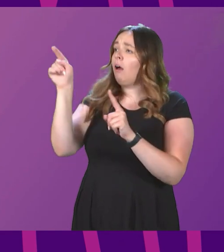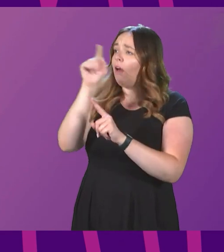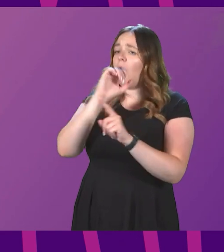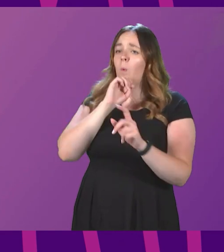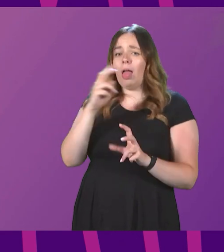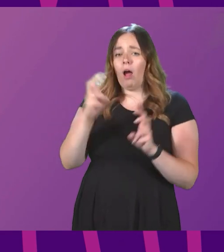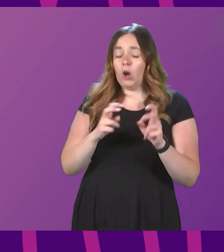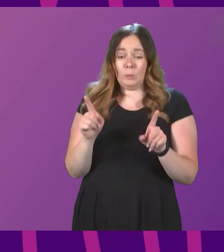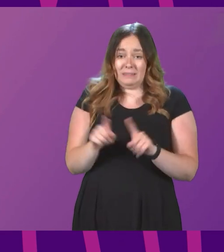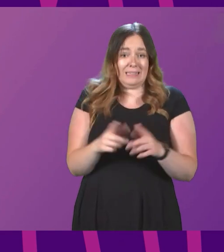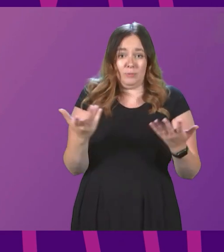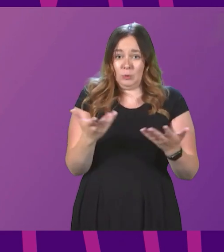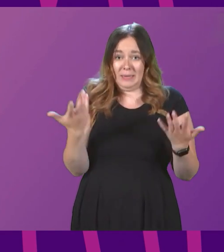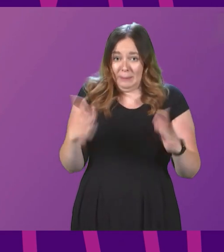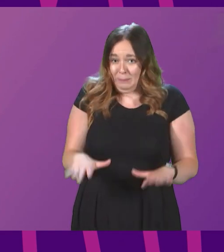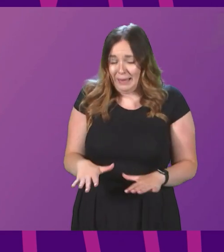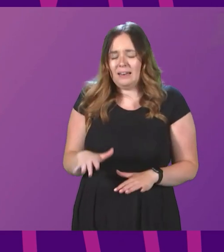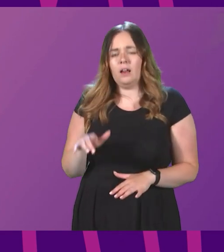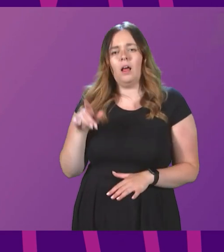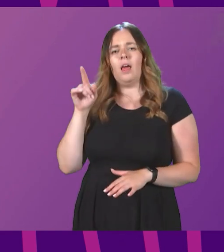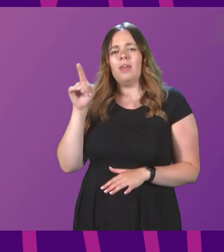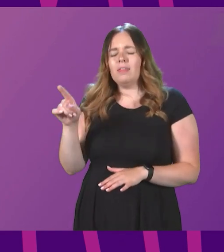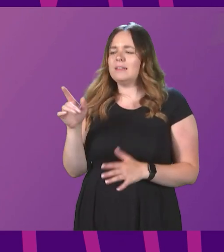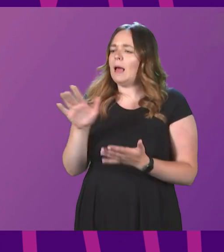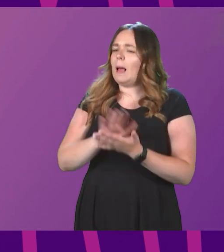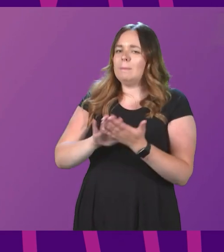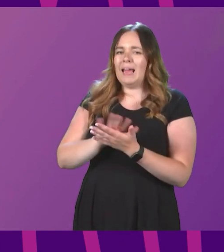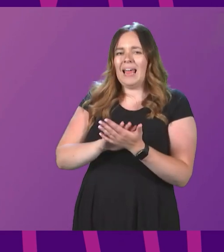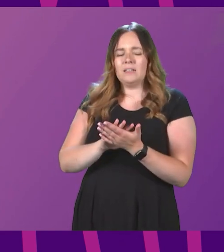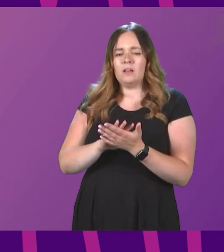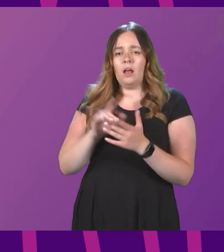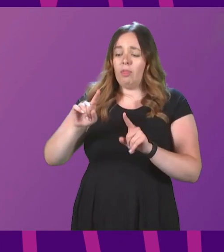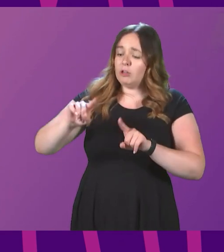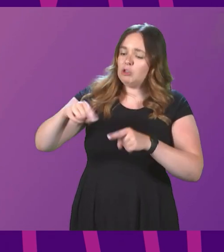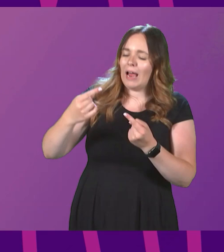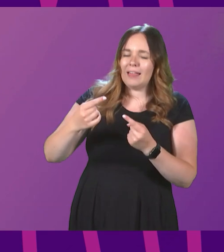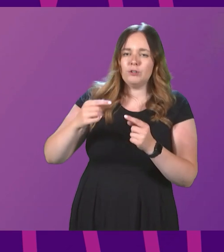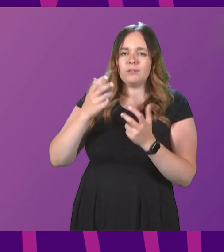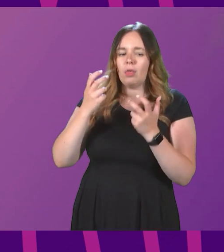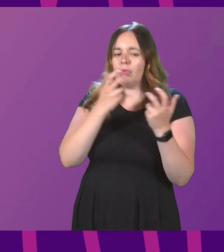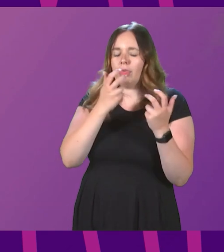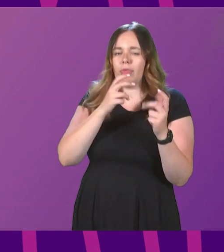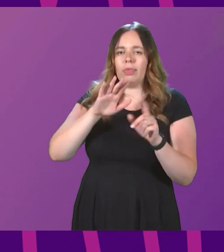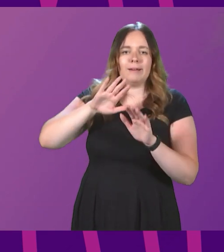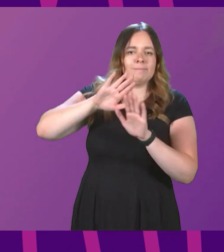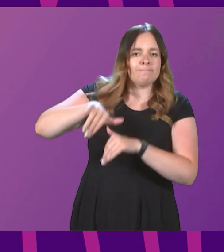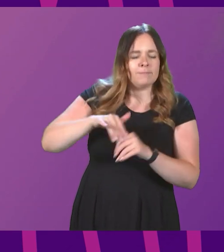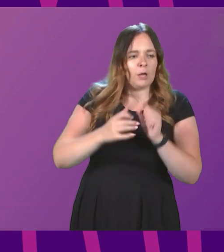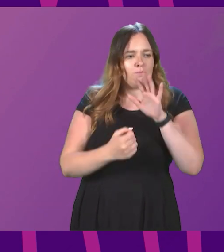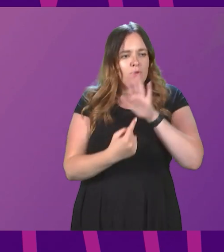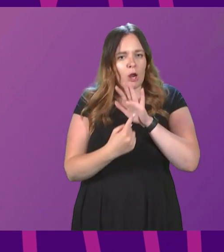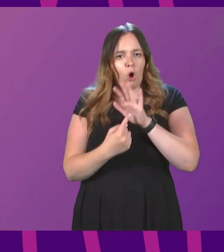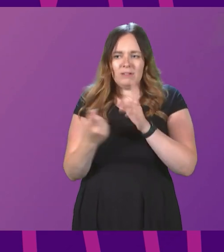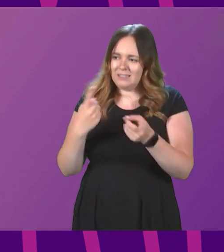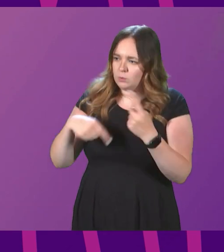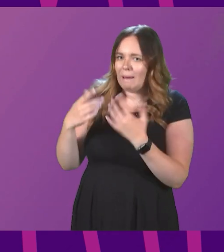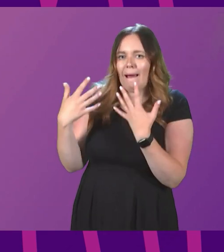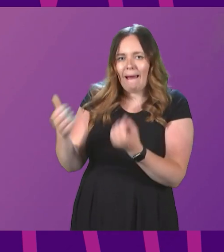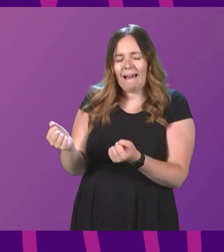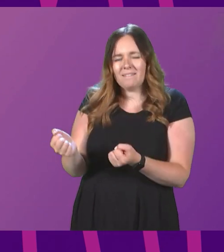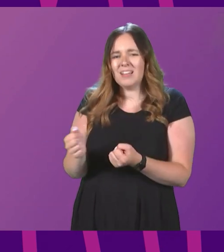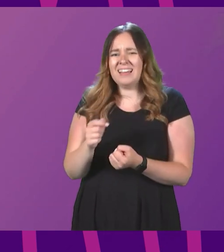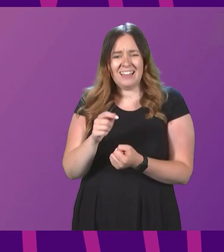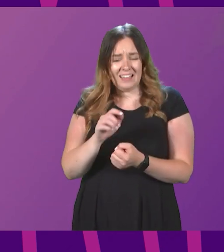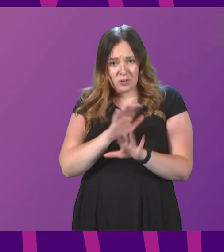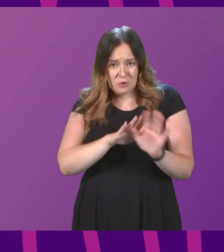they have done today, that this somehow distracts from these challenges and the priorities that many of us share. On the